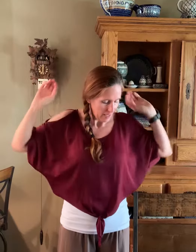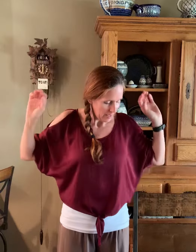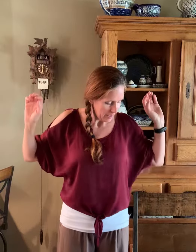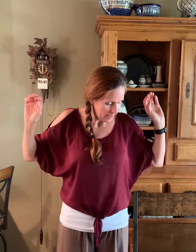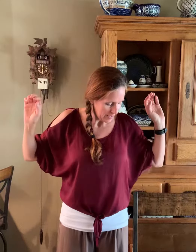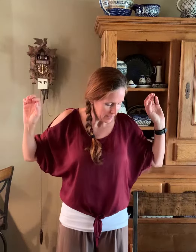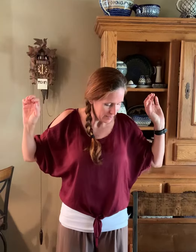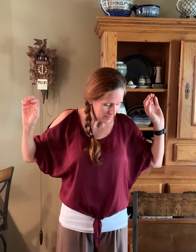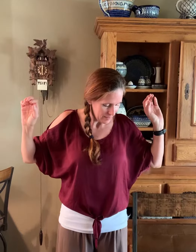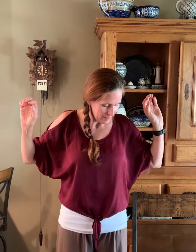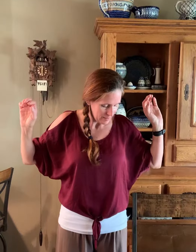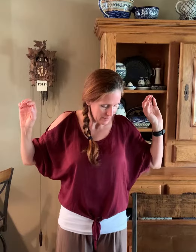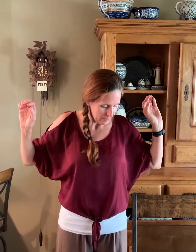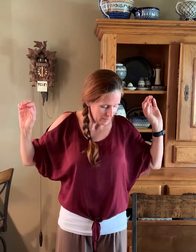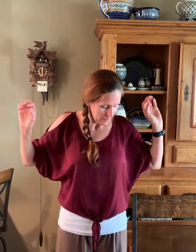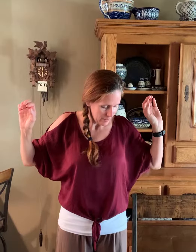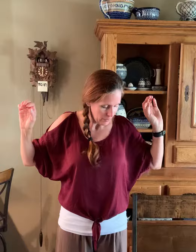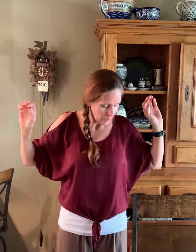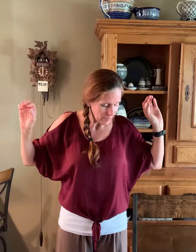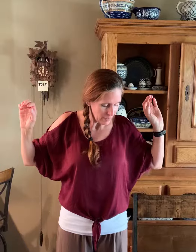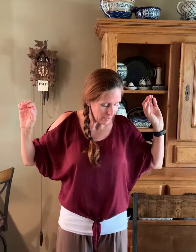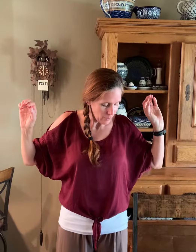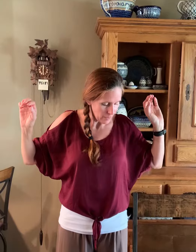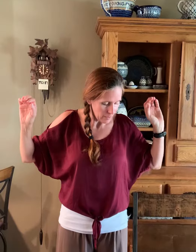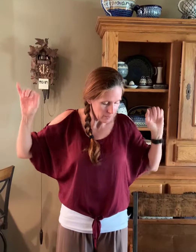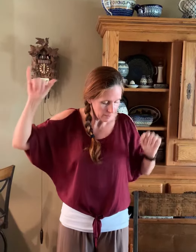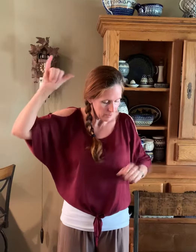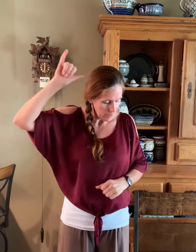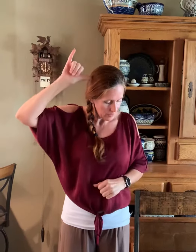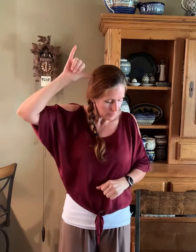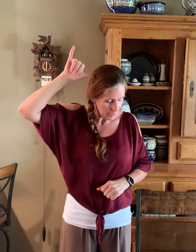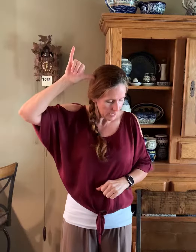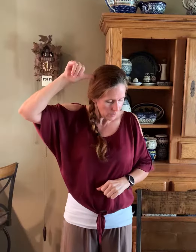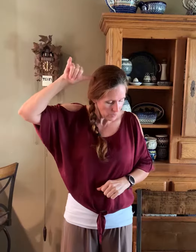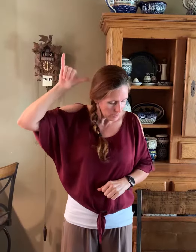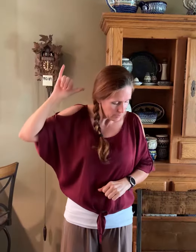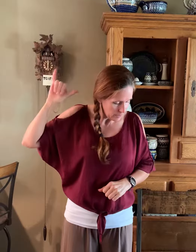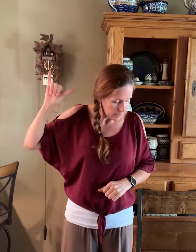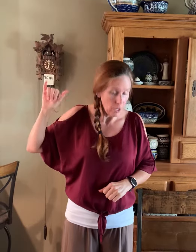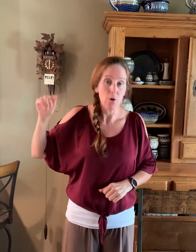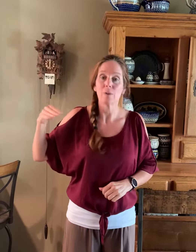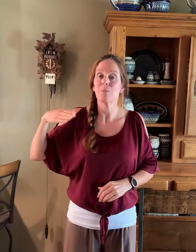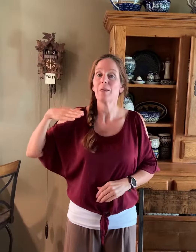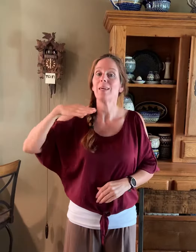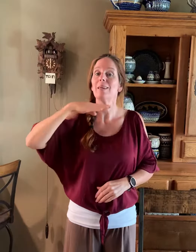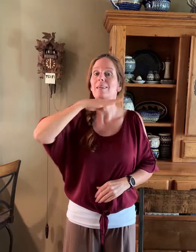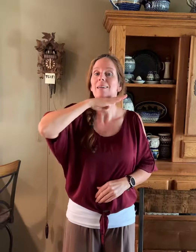And what's the other one? Is it cow? No, was pig. What I